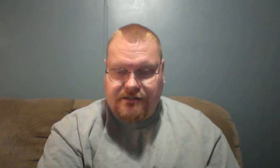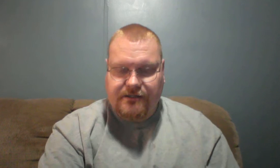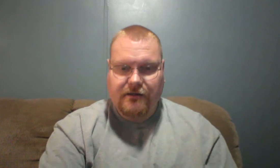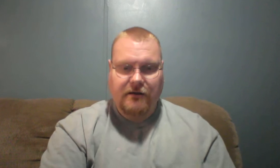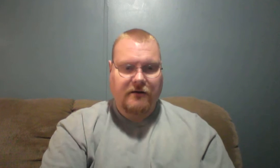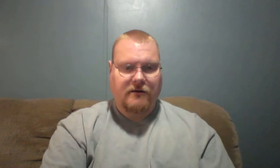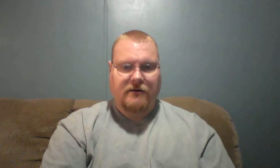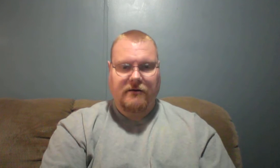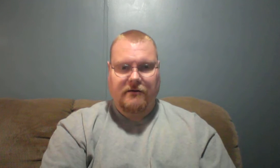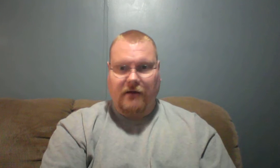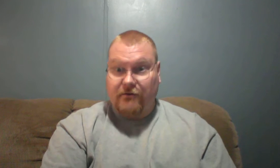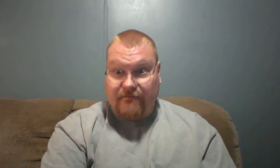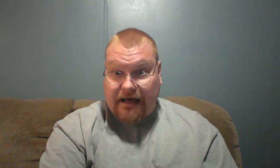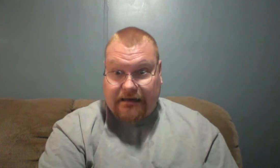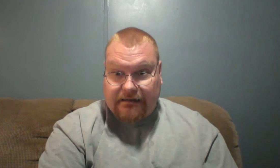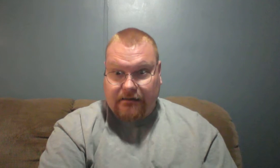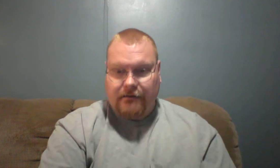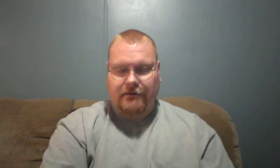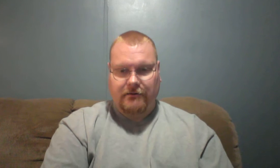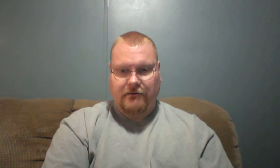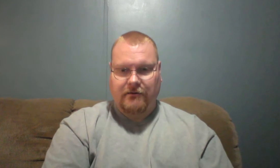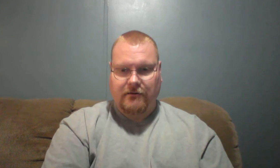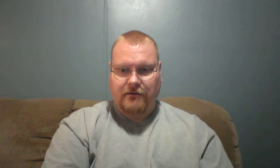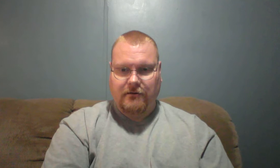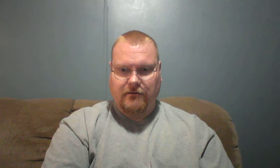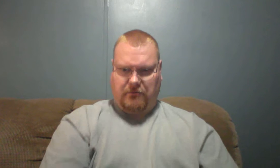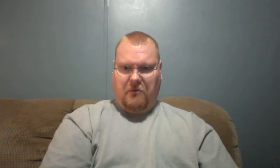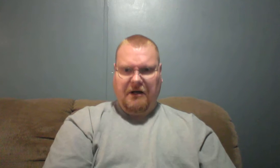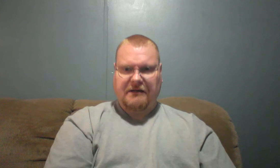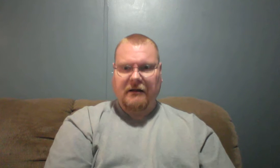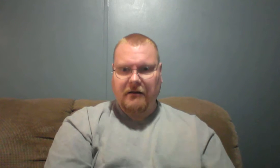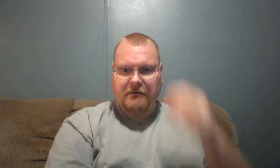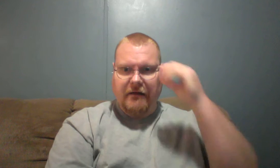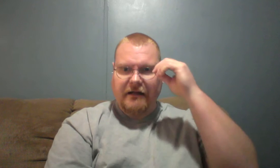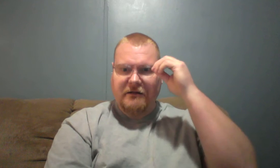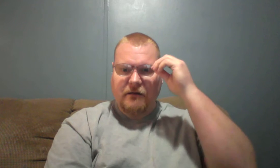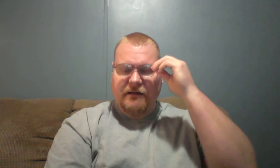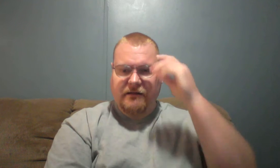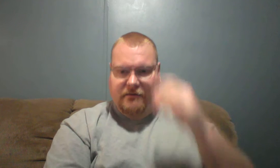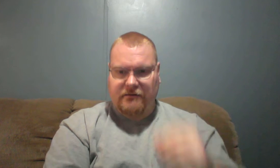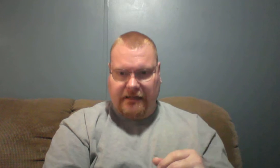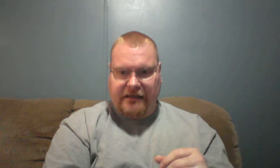on the Vatican. What? Are you talking about that? Yes.